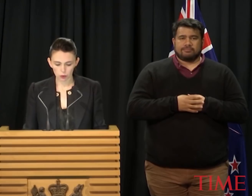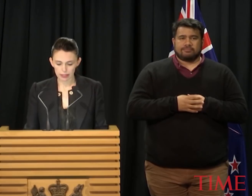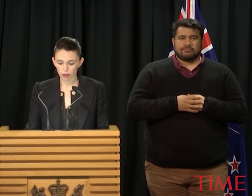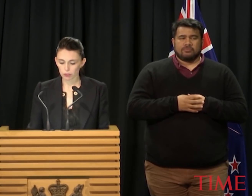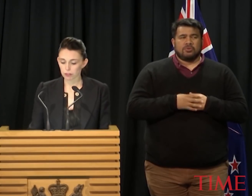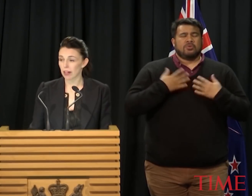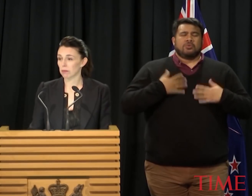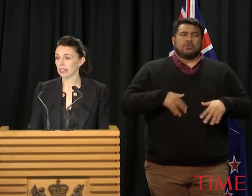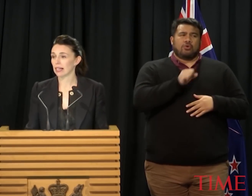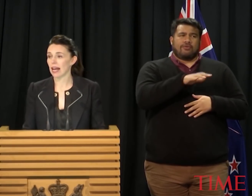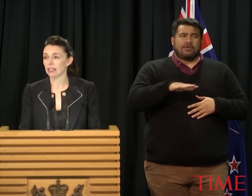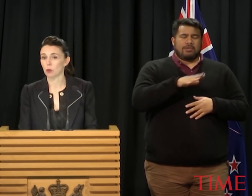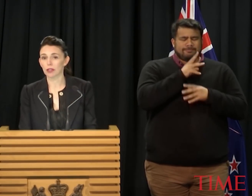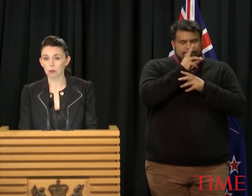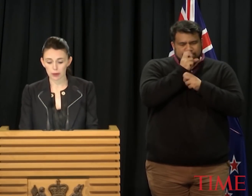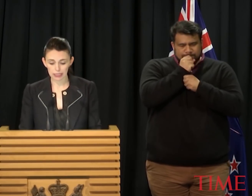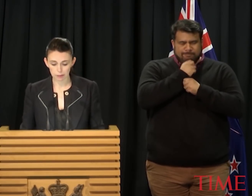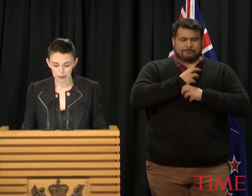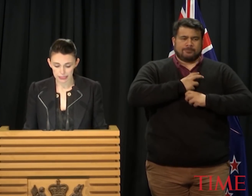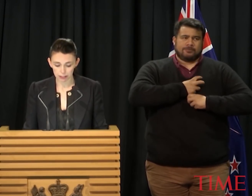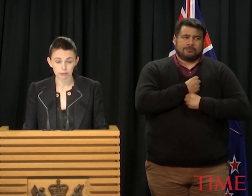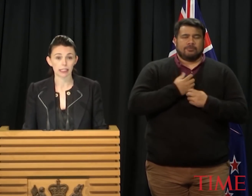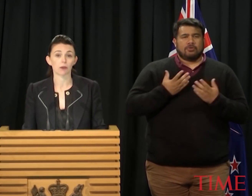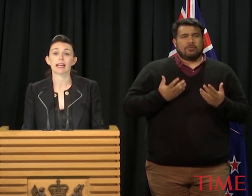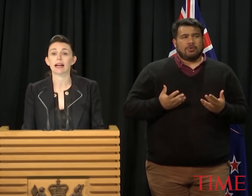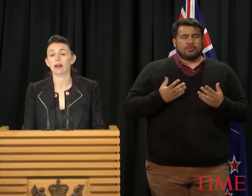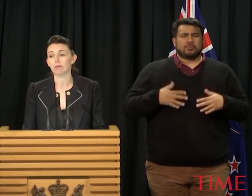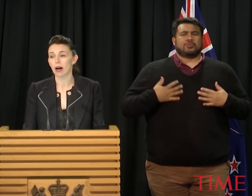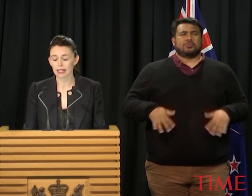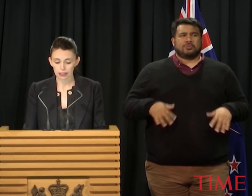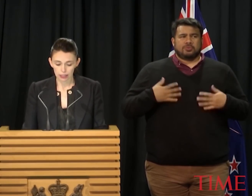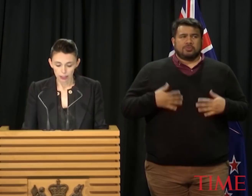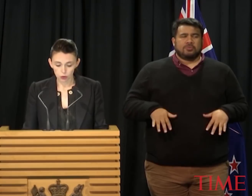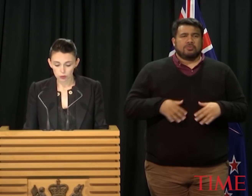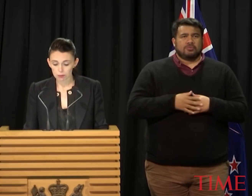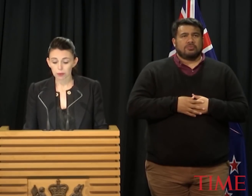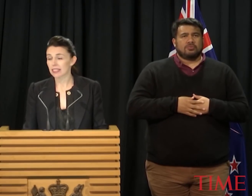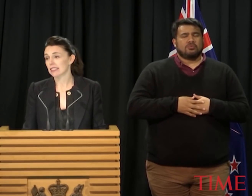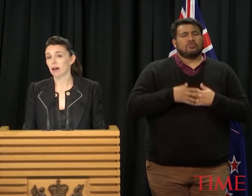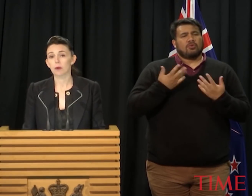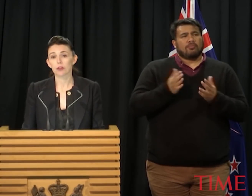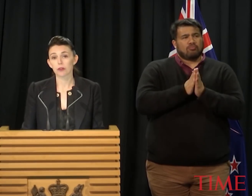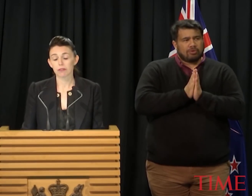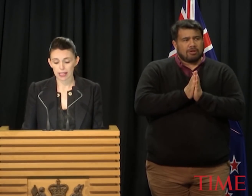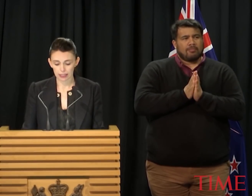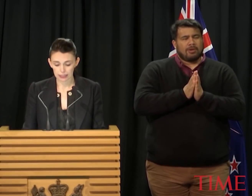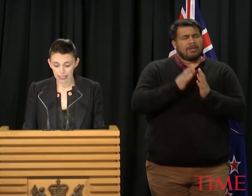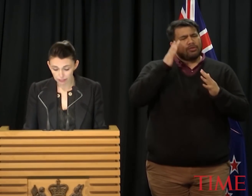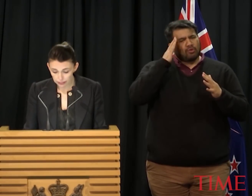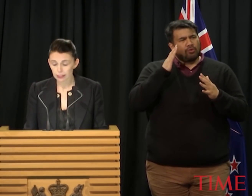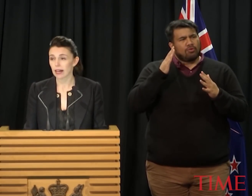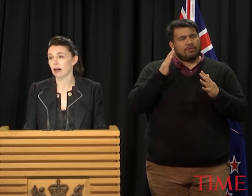the grief of her family and what they will be experiencing and feeling right now. And my thoughts and prayers are with her